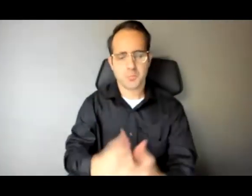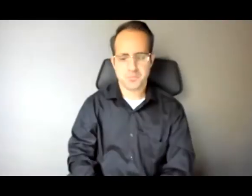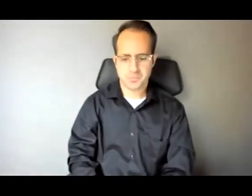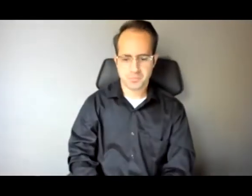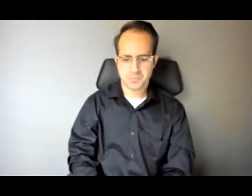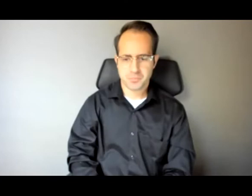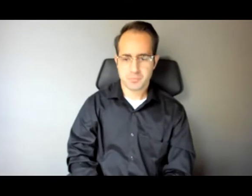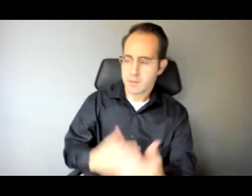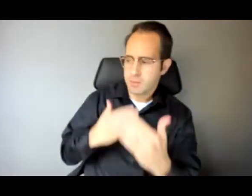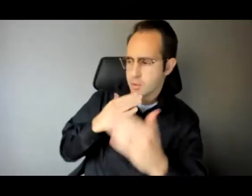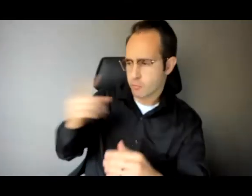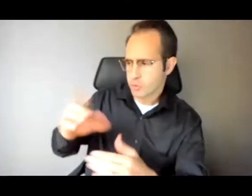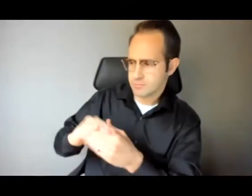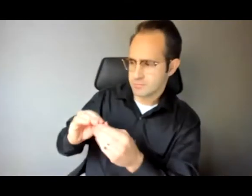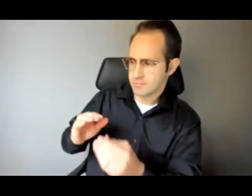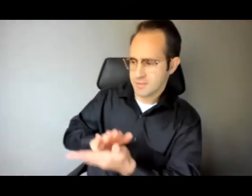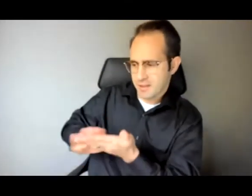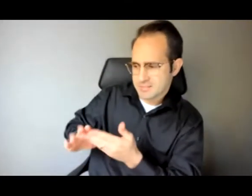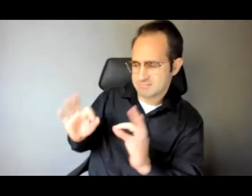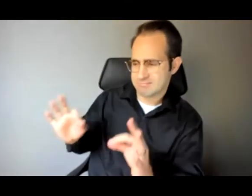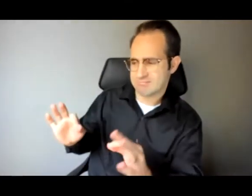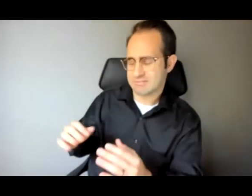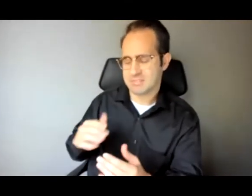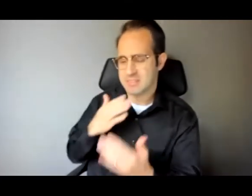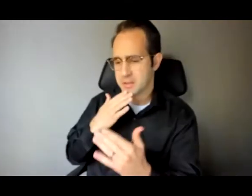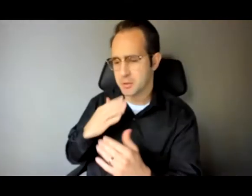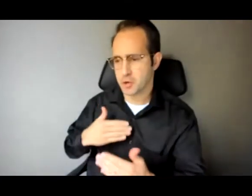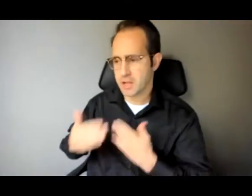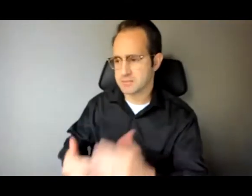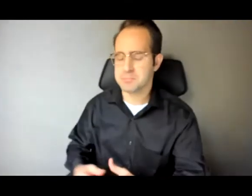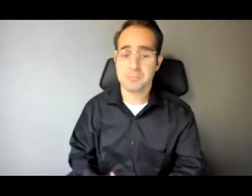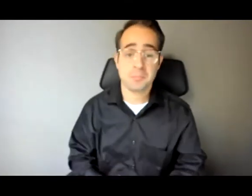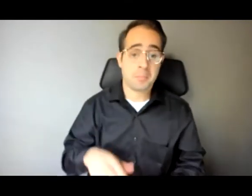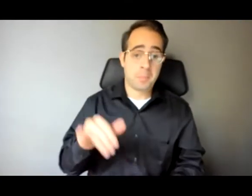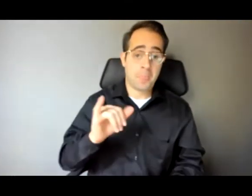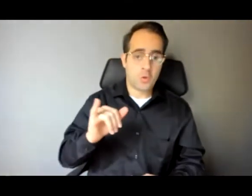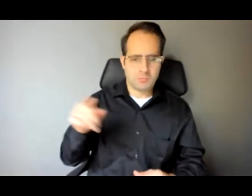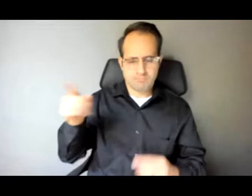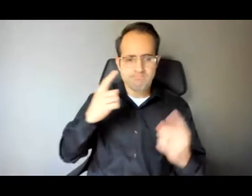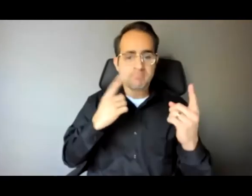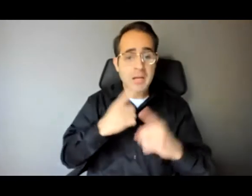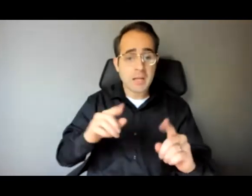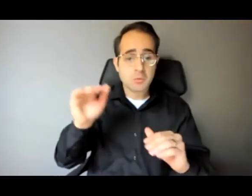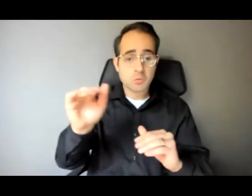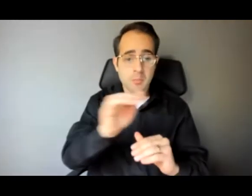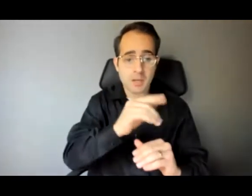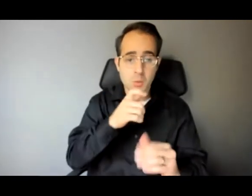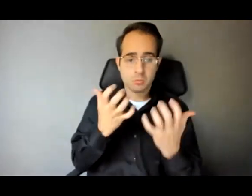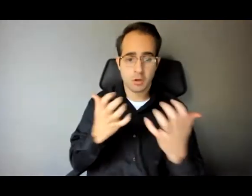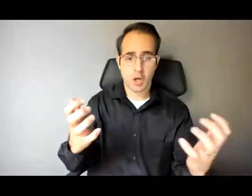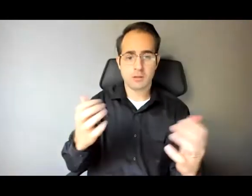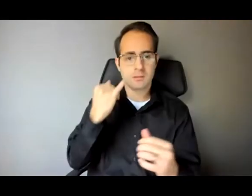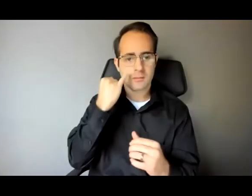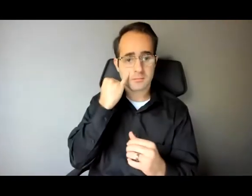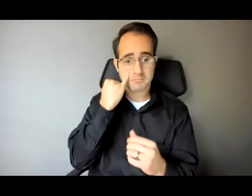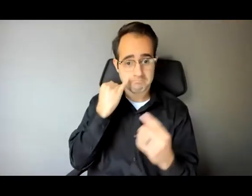the kind words. Thank you. Absolutely. And so what I want to do now is just remind everyone in the audience is if you have a